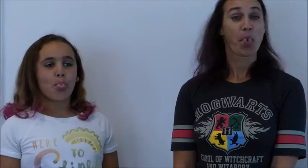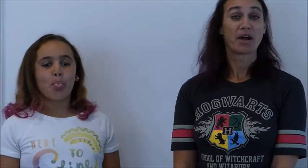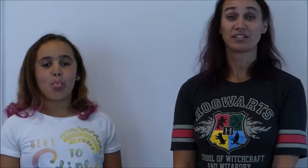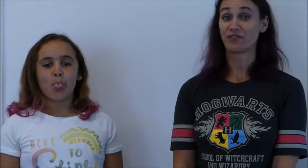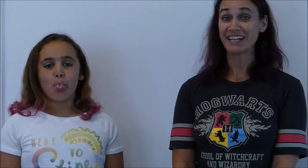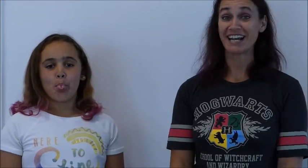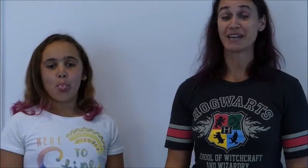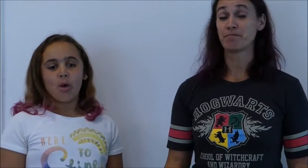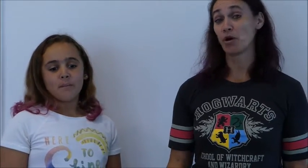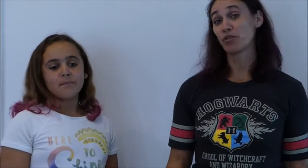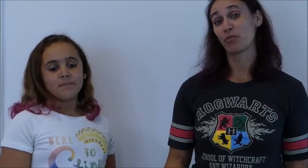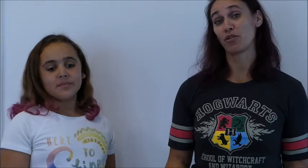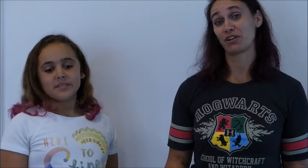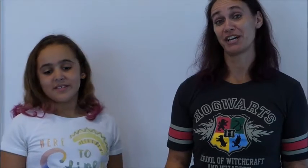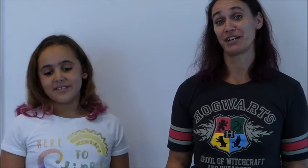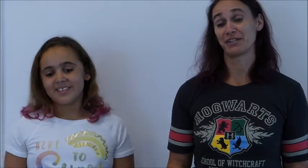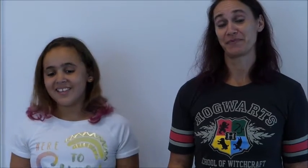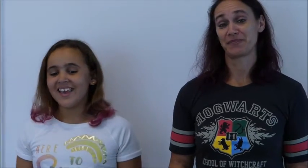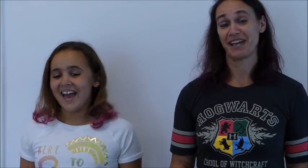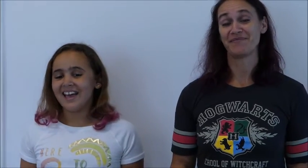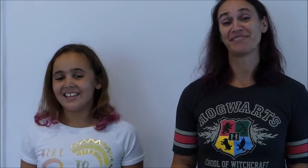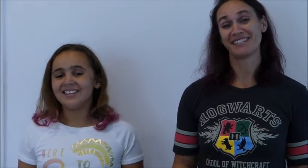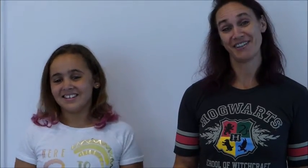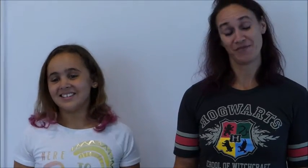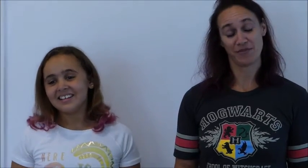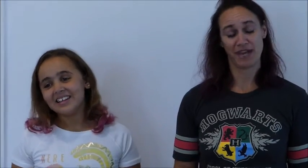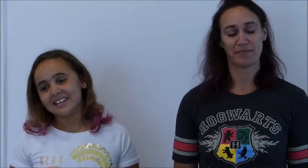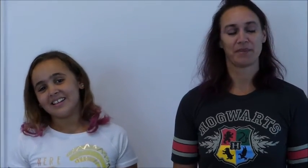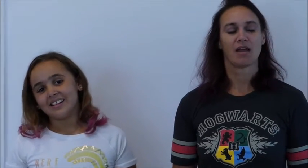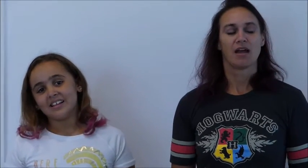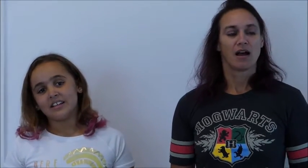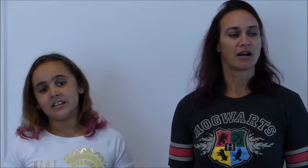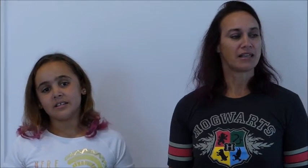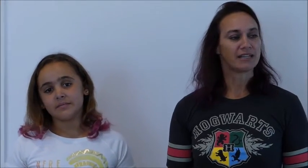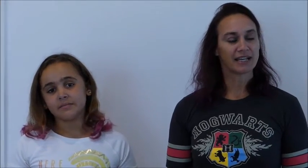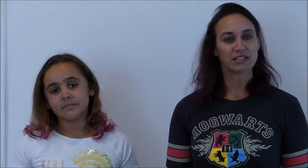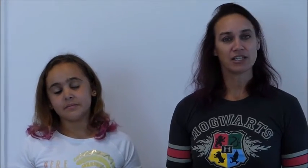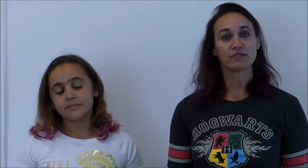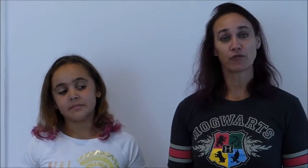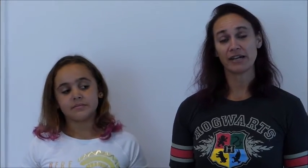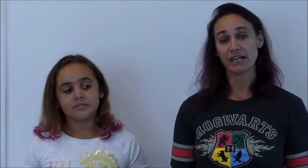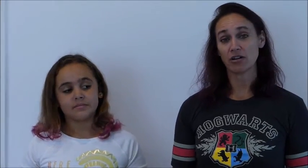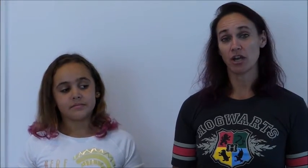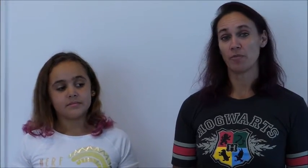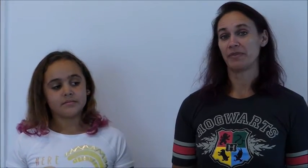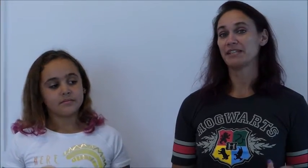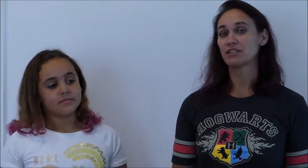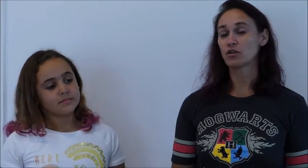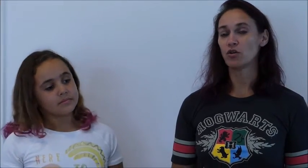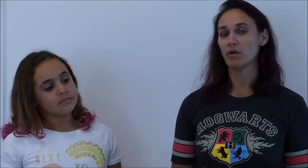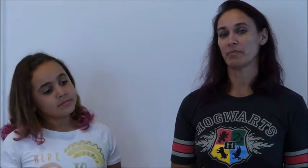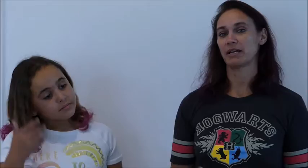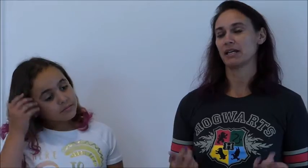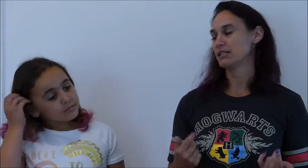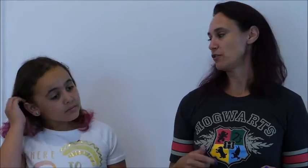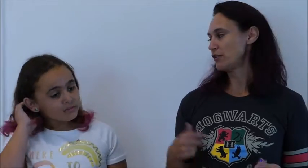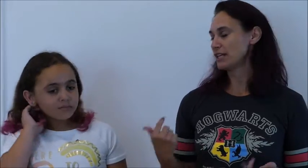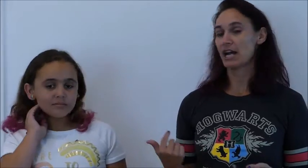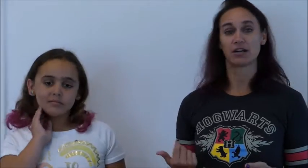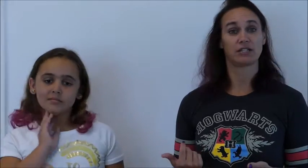Sophia and I can both roll our tongues yeah see if you can all right the next is free earlobe this is a cool one because Sophia and I are